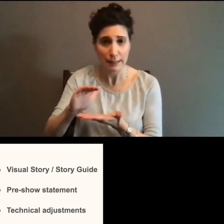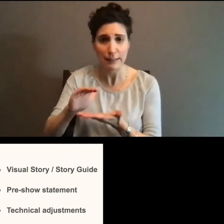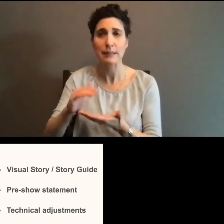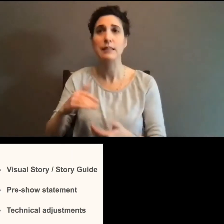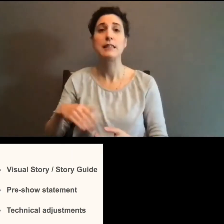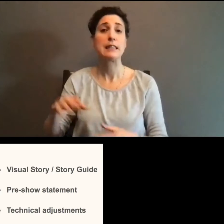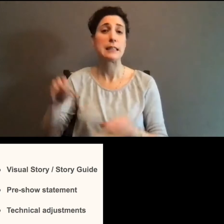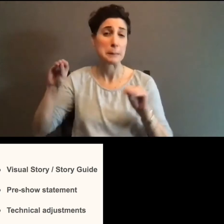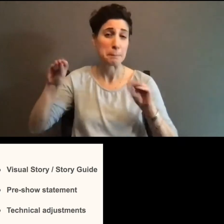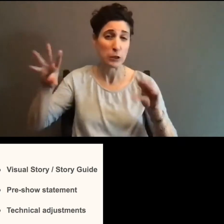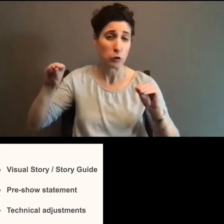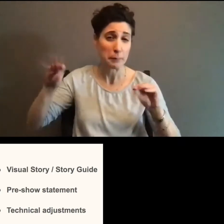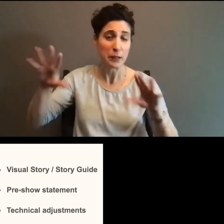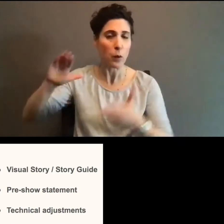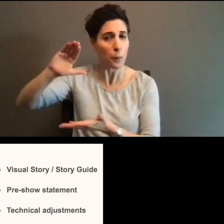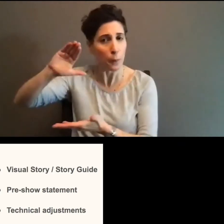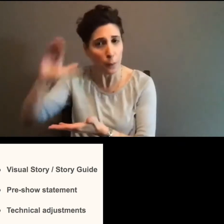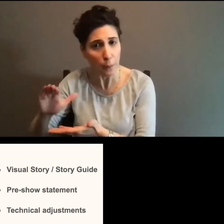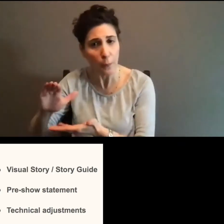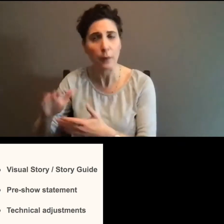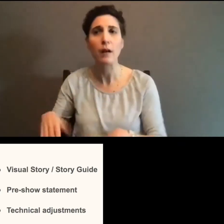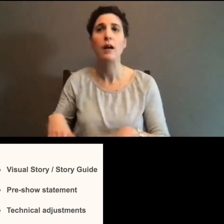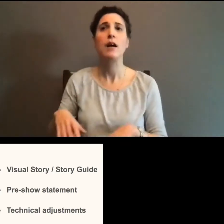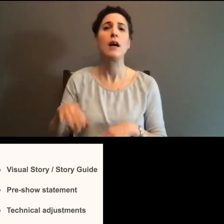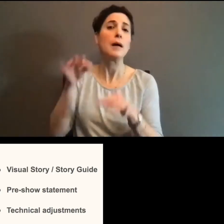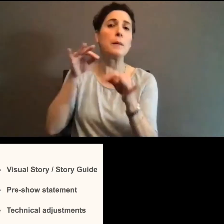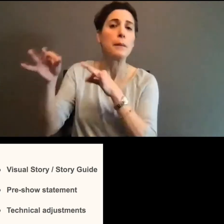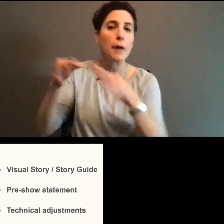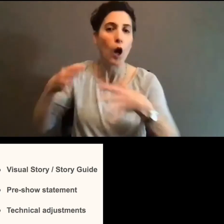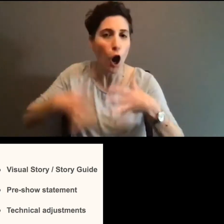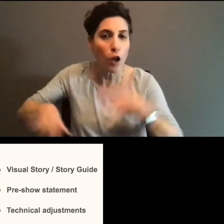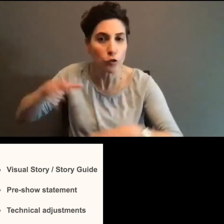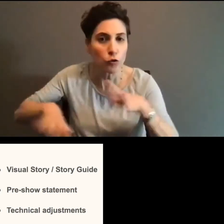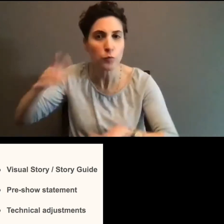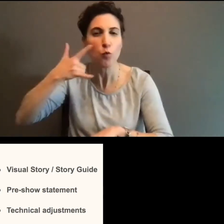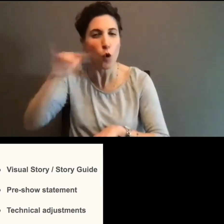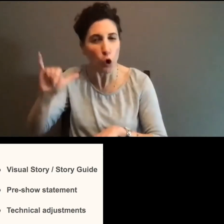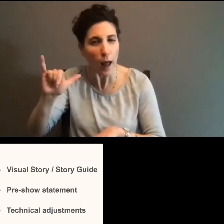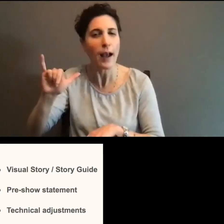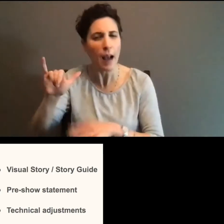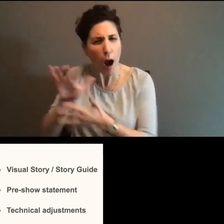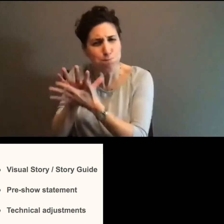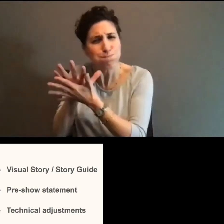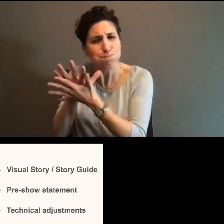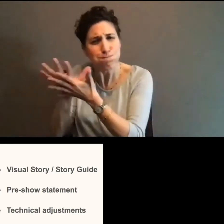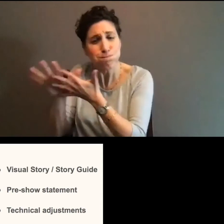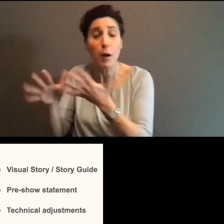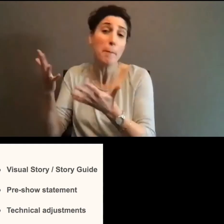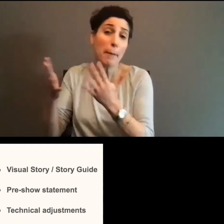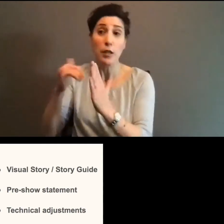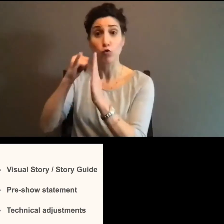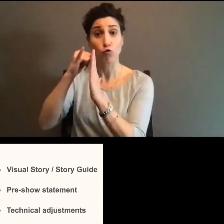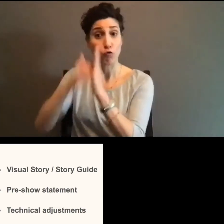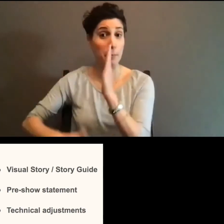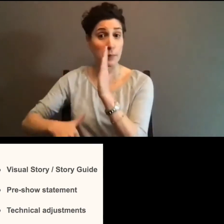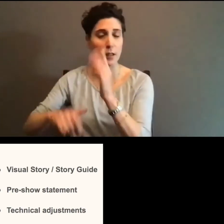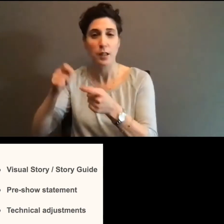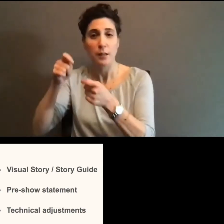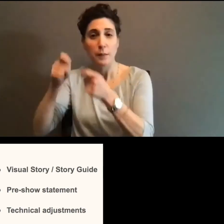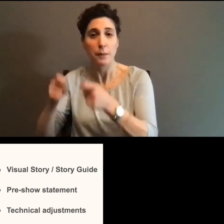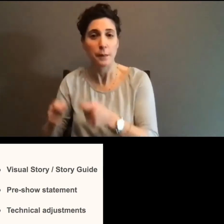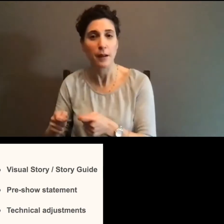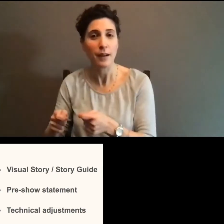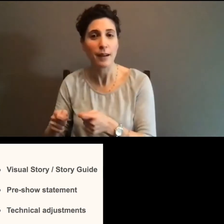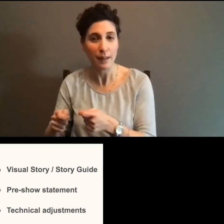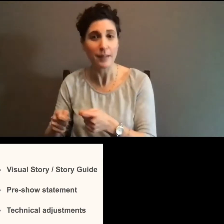indicators with costuming. Um, sometime, you know, it may even involve script changes to make certain things more